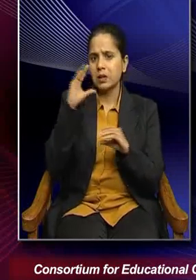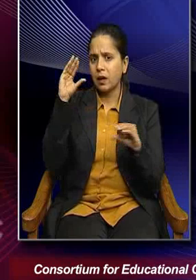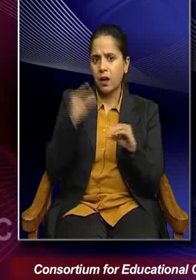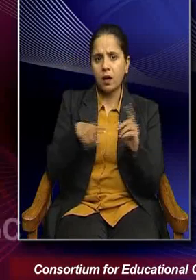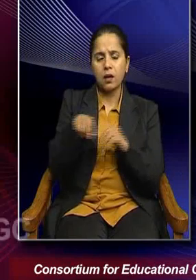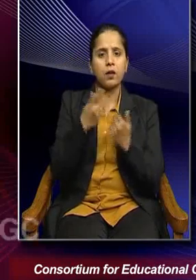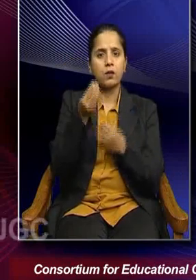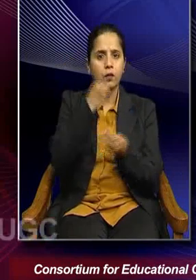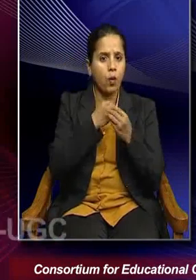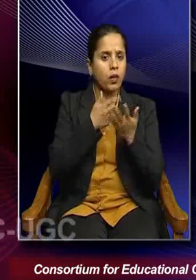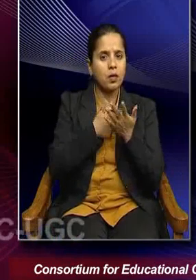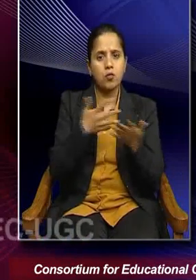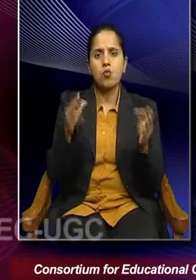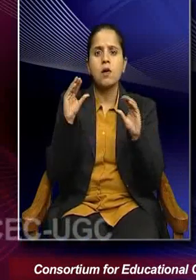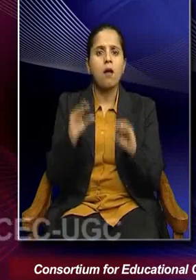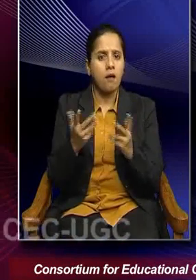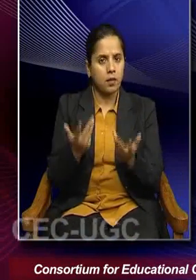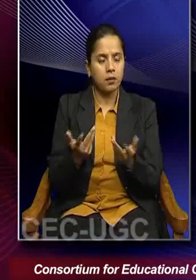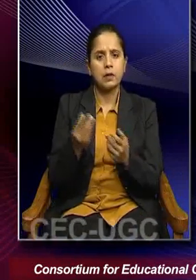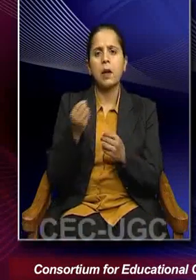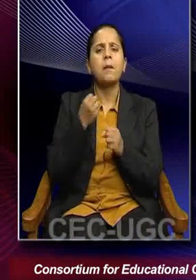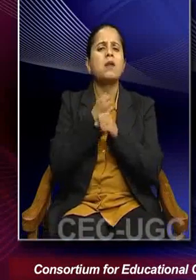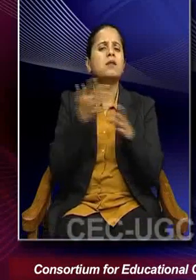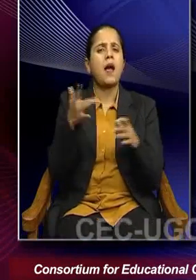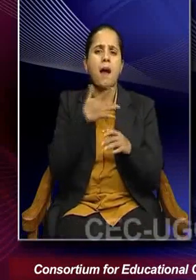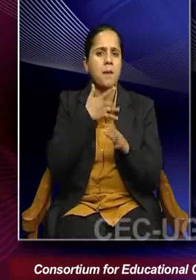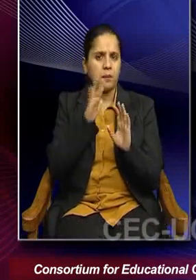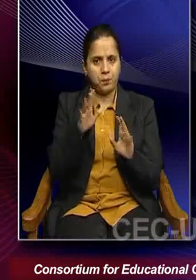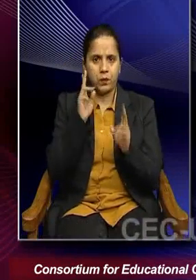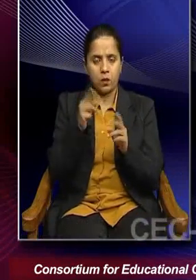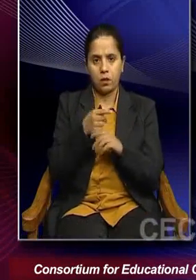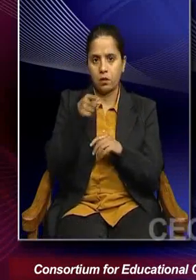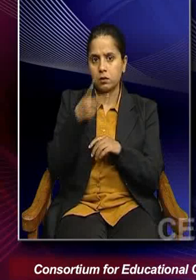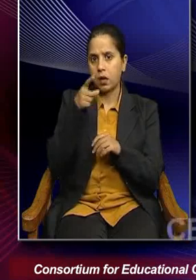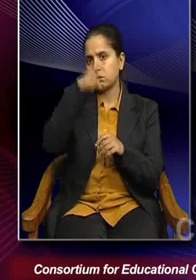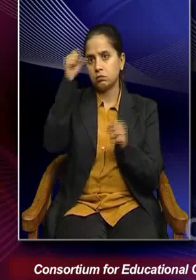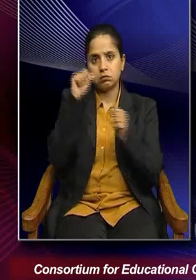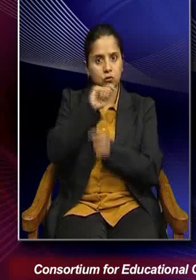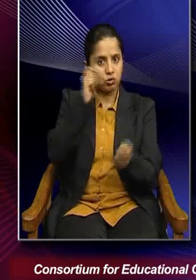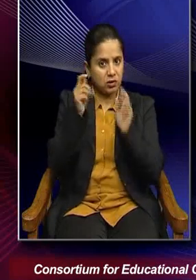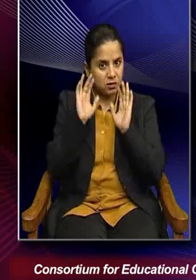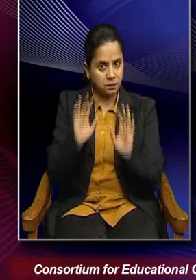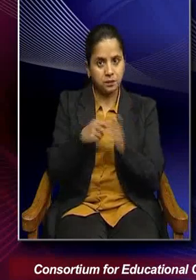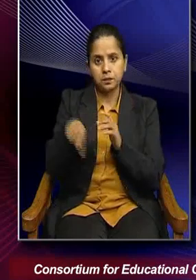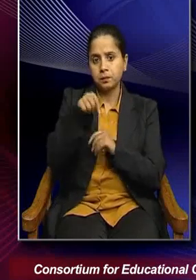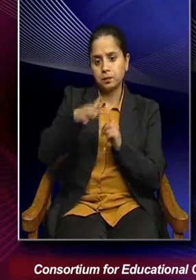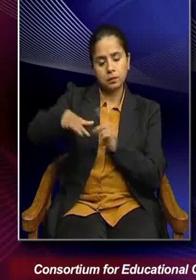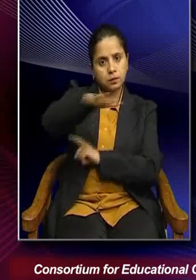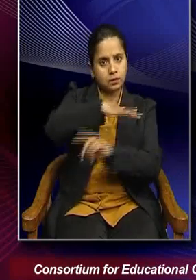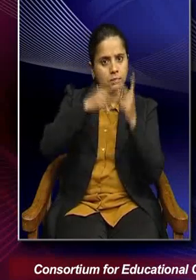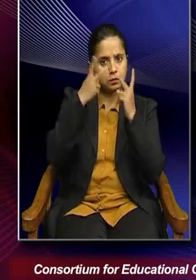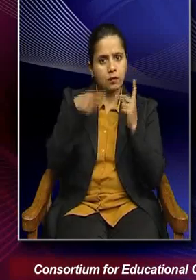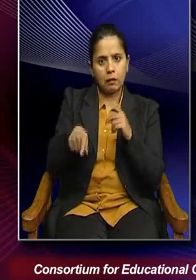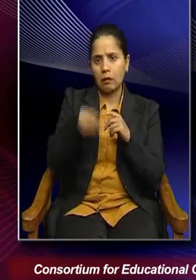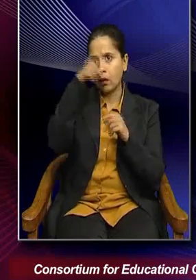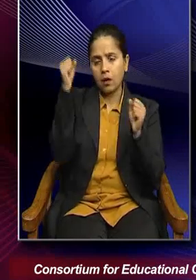means and resources to do so. So, there is a general tendency, you know, when there is climate change and when an area is exposed to